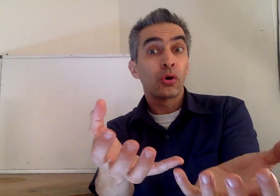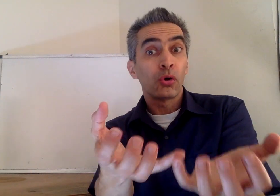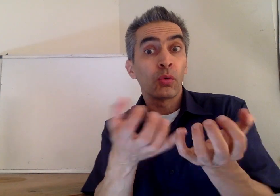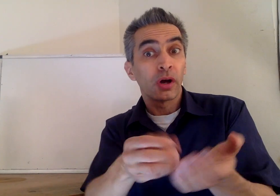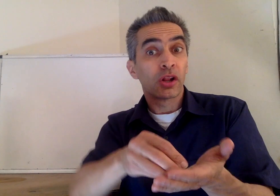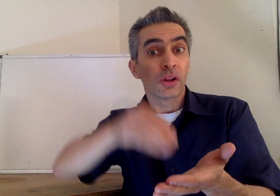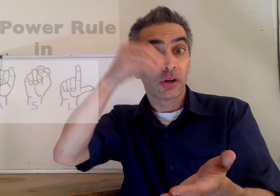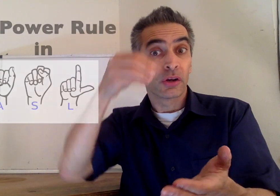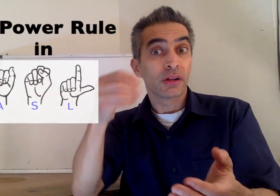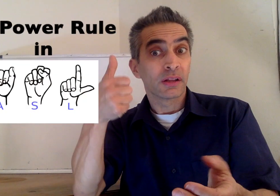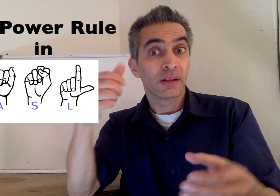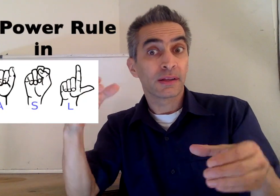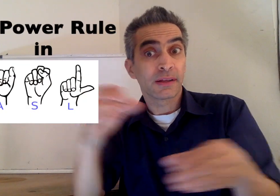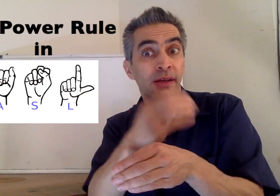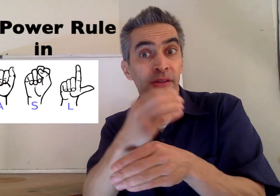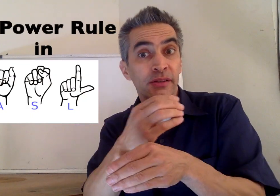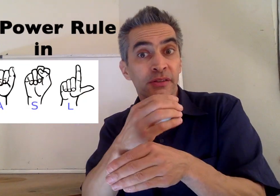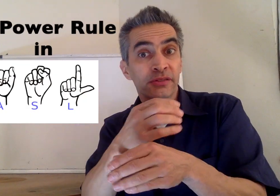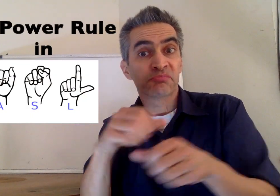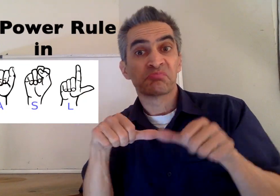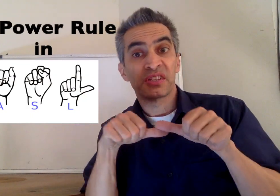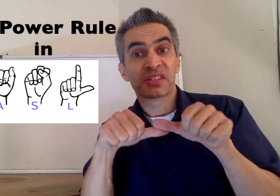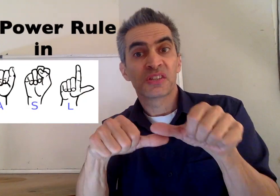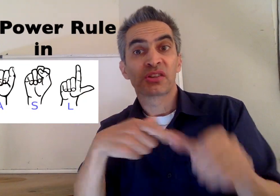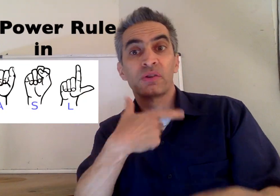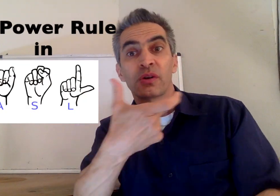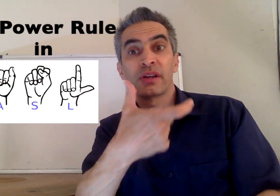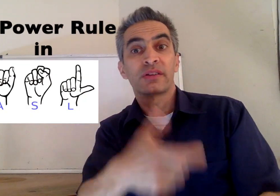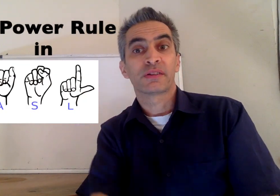Want to learn a little calculus? Keep watching!